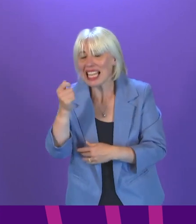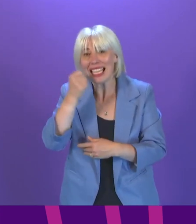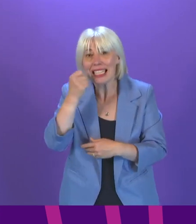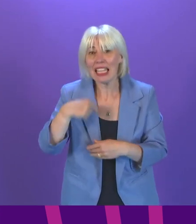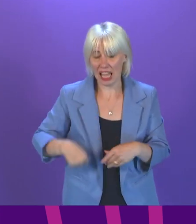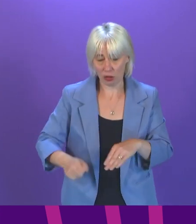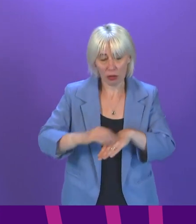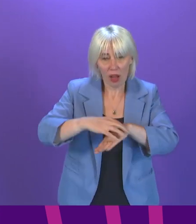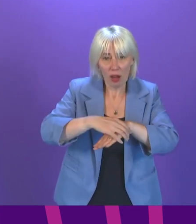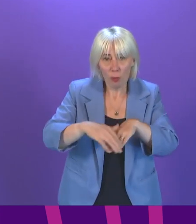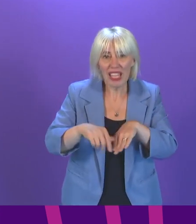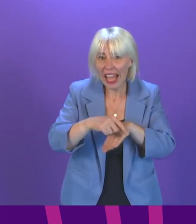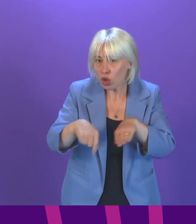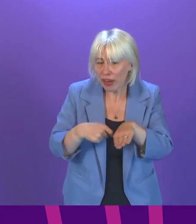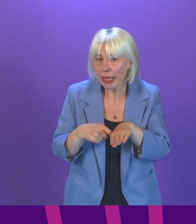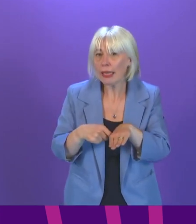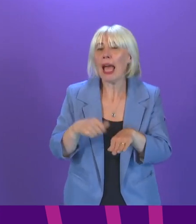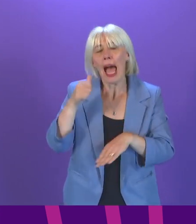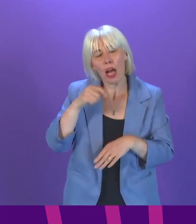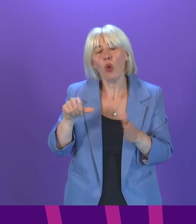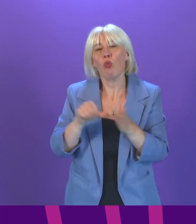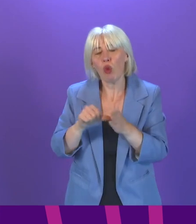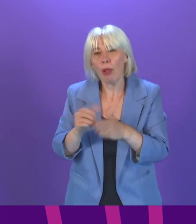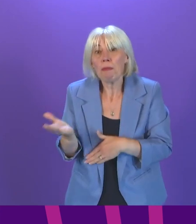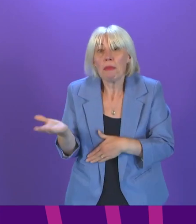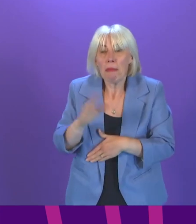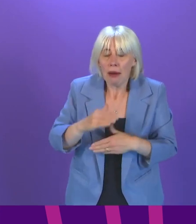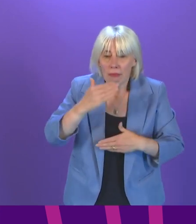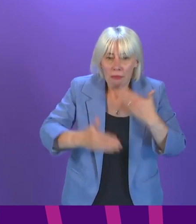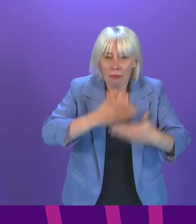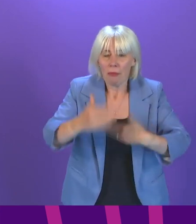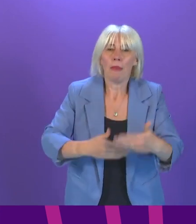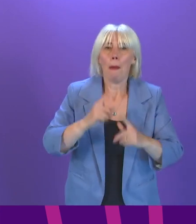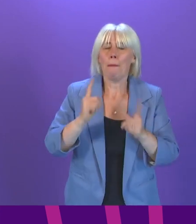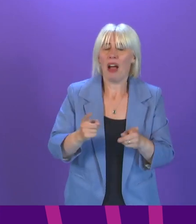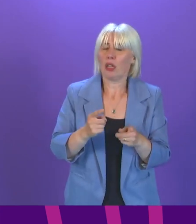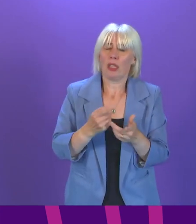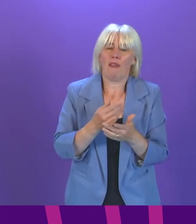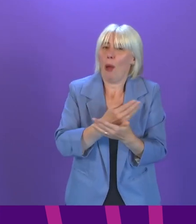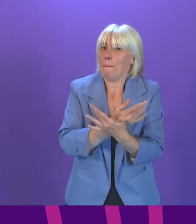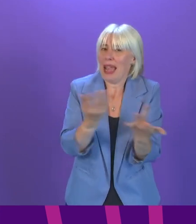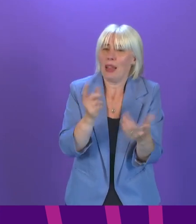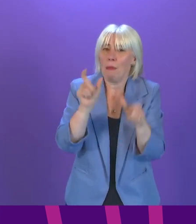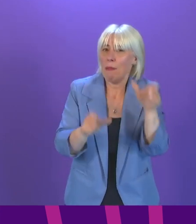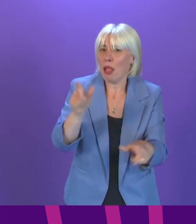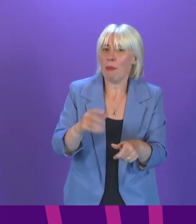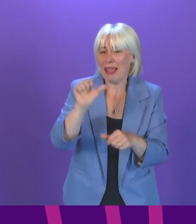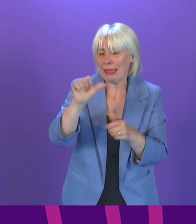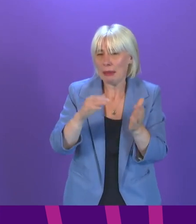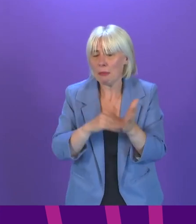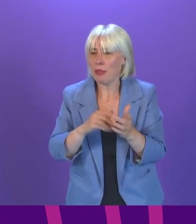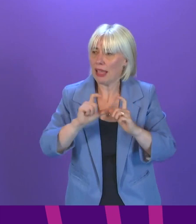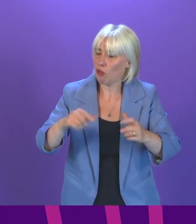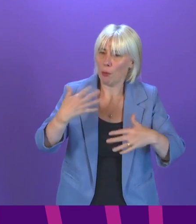principles of remobilise, recover, redesign may take time to implement, for many this means potentially another six months of pain,